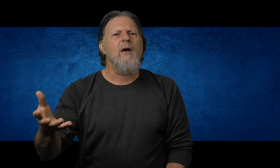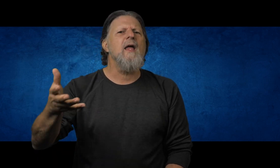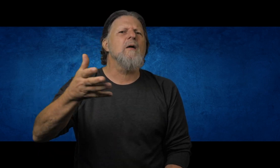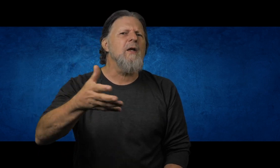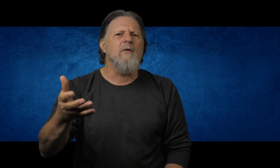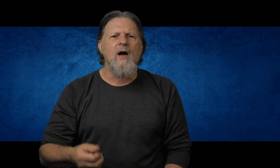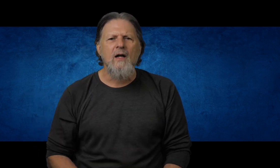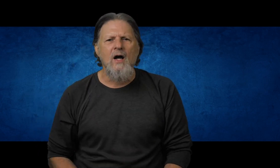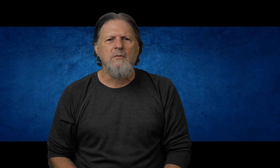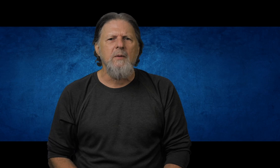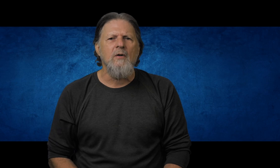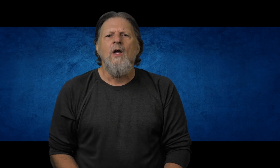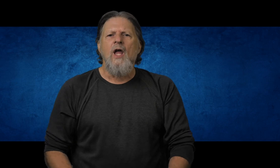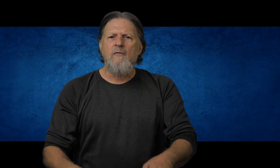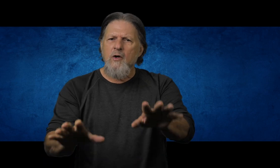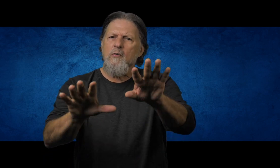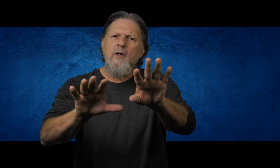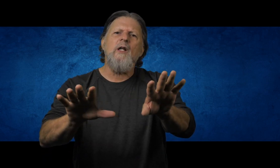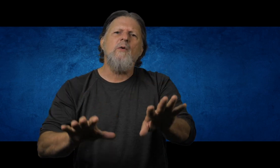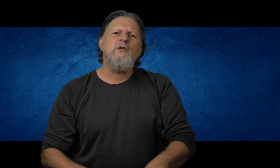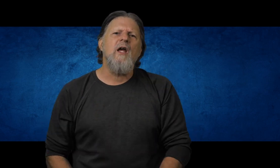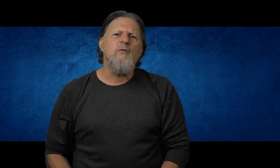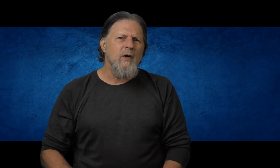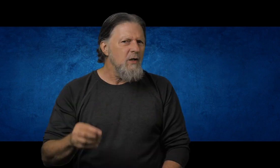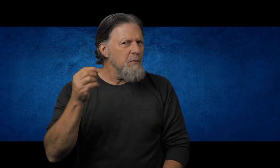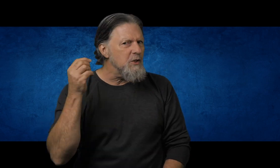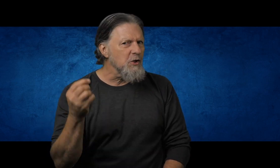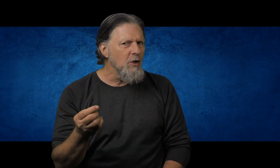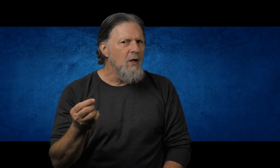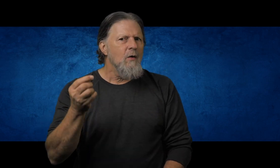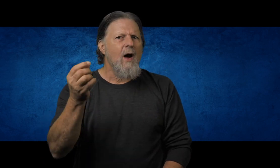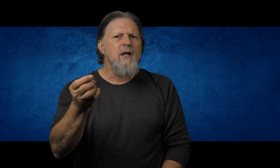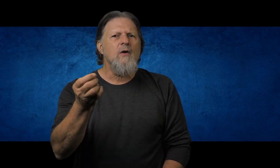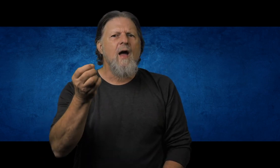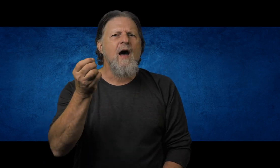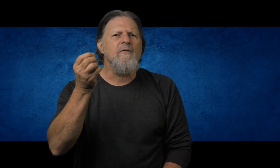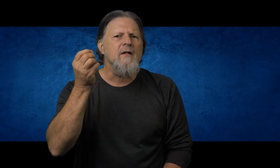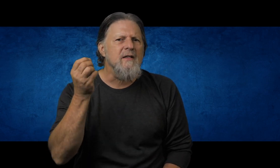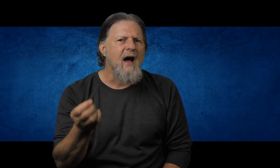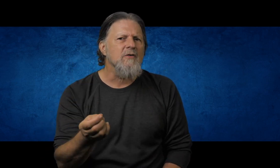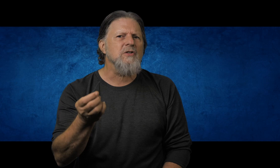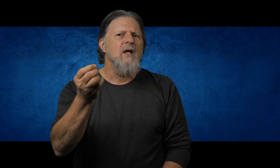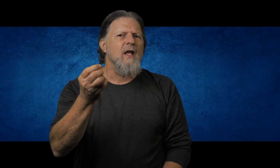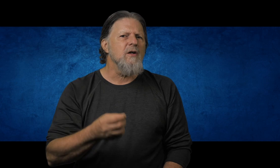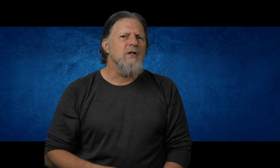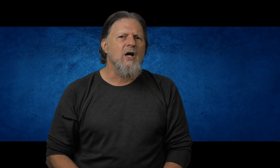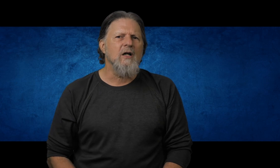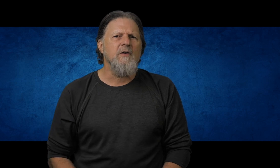praying, or being around God's people? If you really were saved, wouldn't you be sure? Why do you have doubts that you're a child of